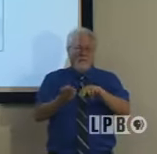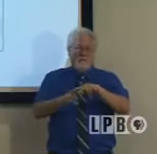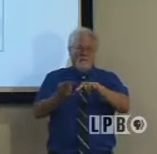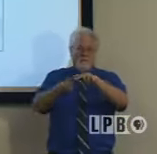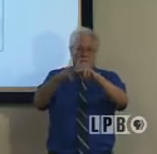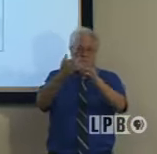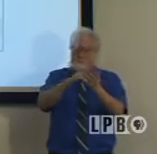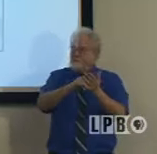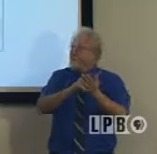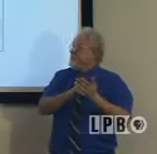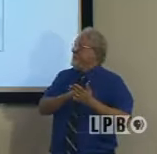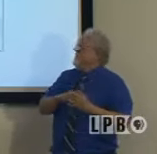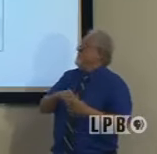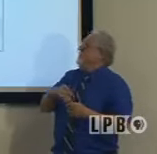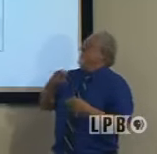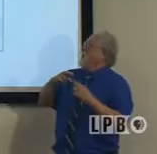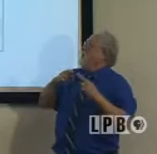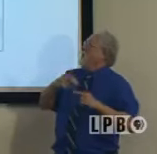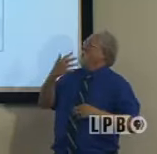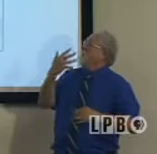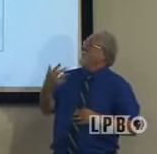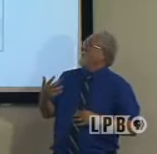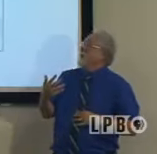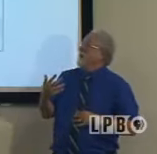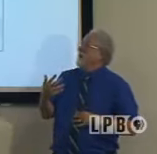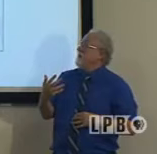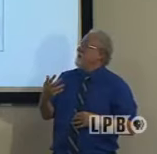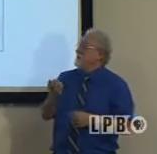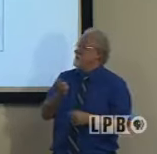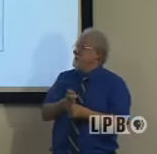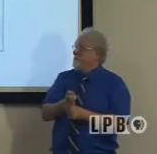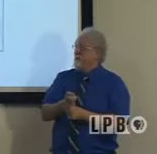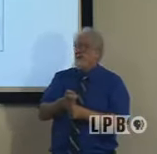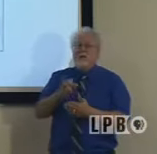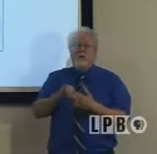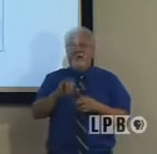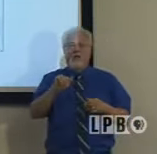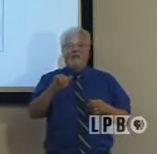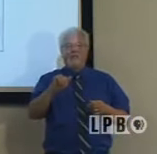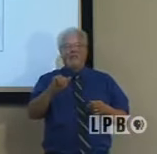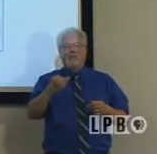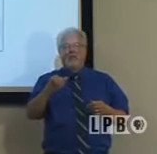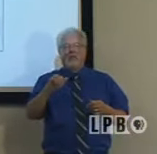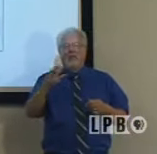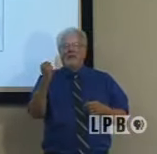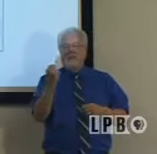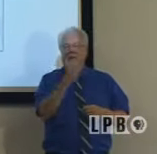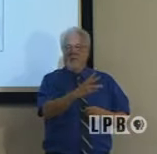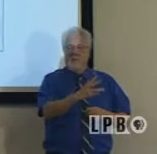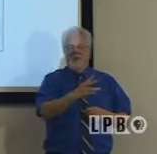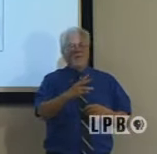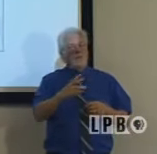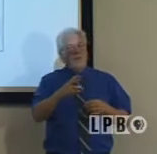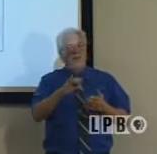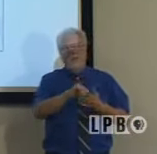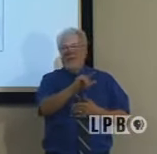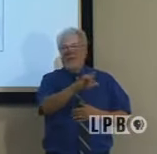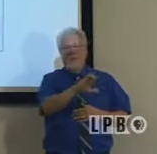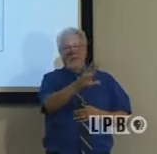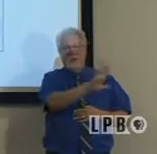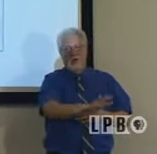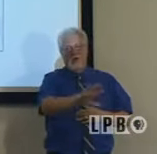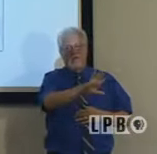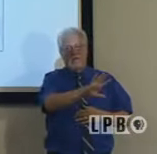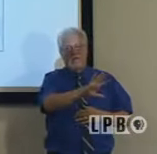I will note region five is a difficult region. That's the Acadiana, I'm sorry, that's the southwest, sorry, the Lake Charles and